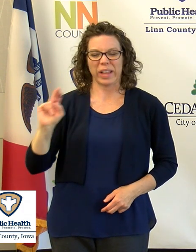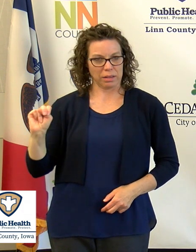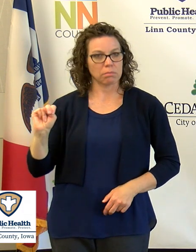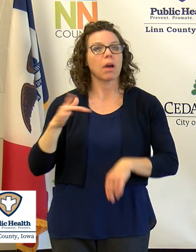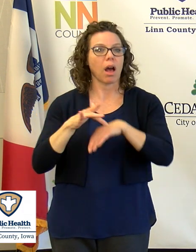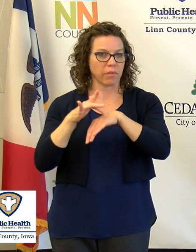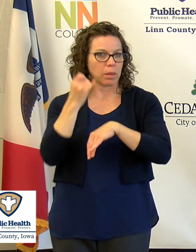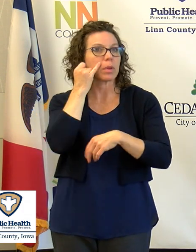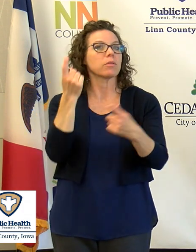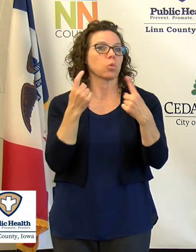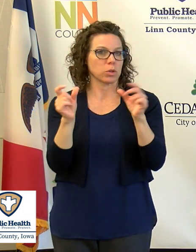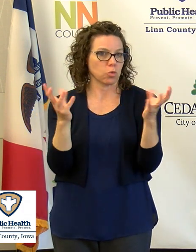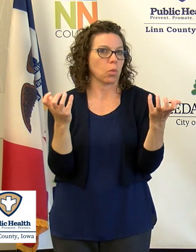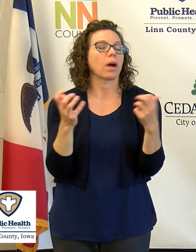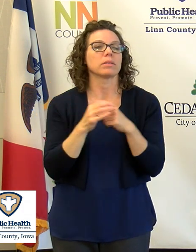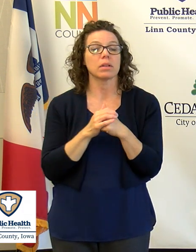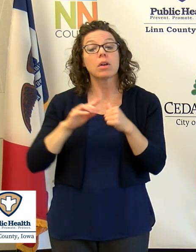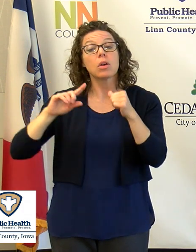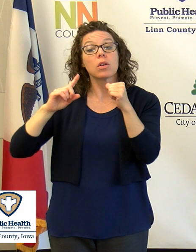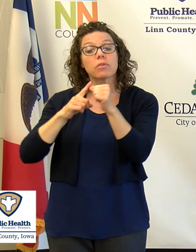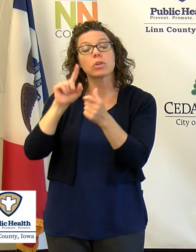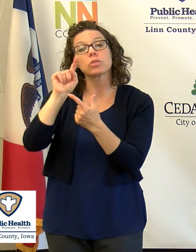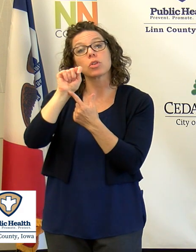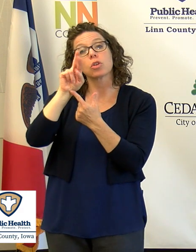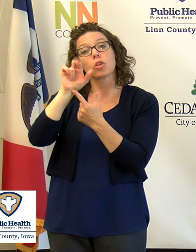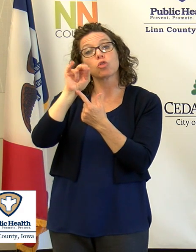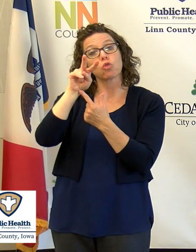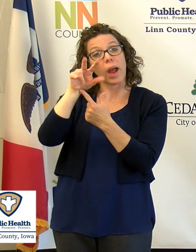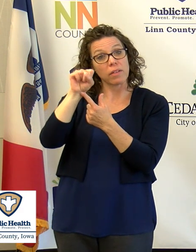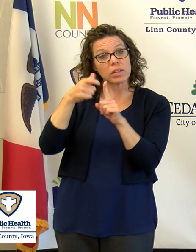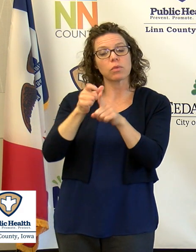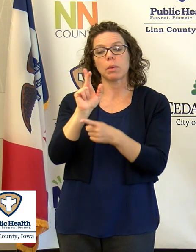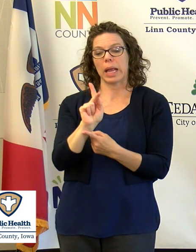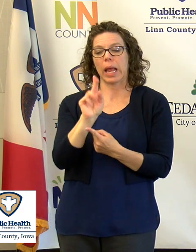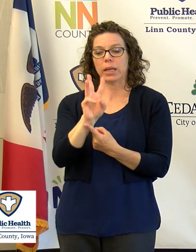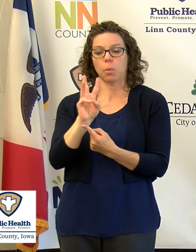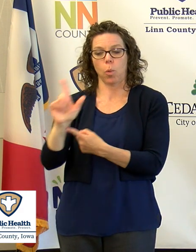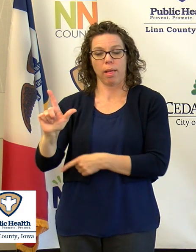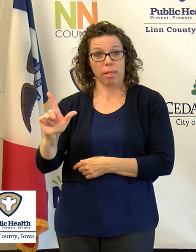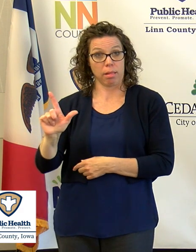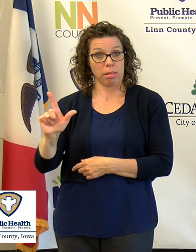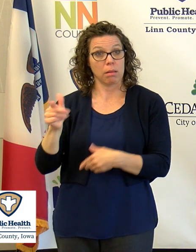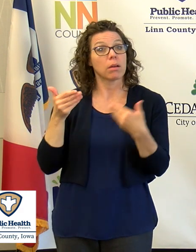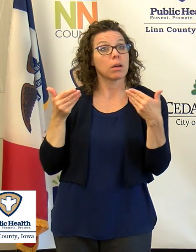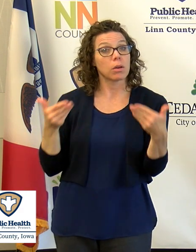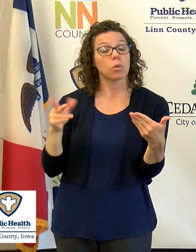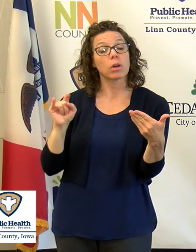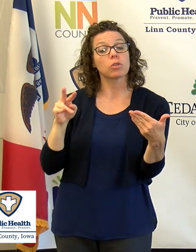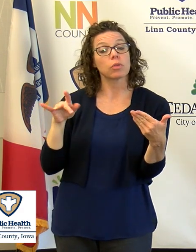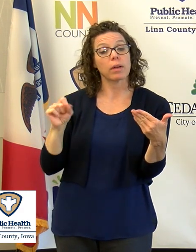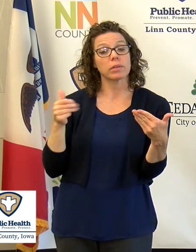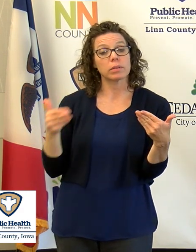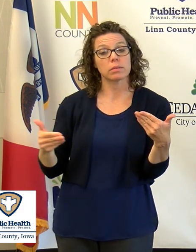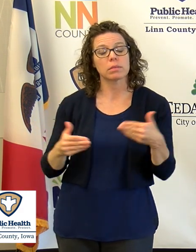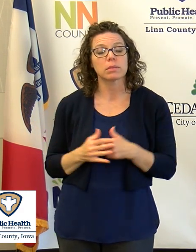The first question comes from Travis Brees at KWWL. Travis, would you like to go ahead with your question?